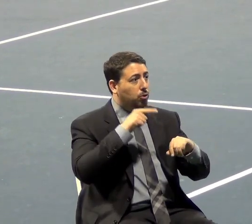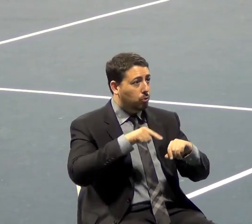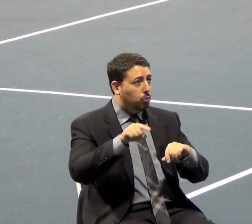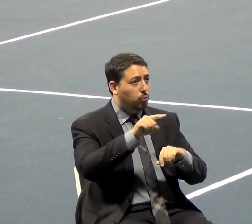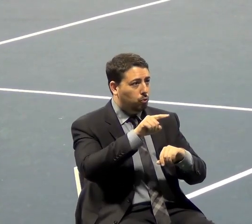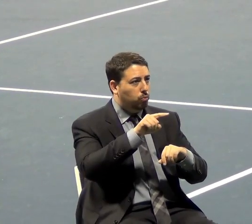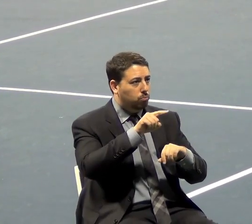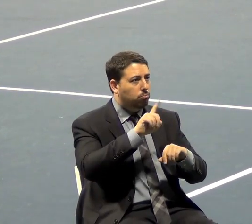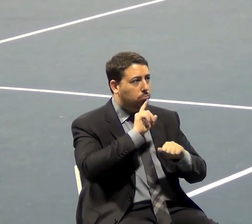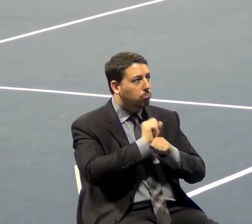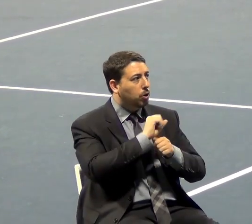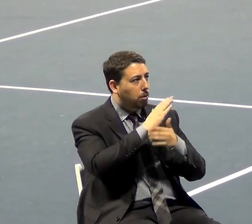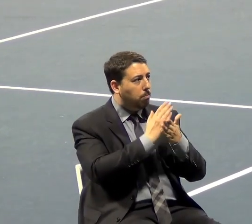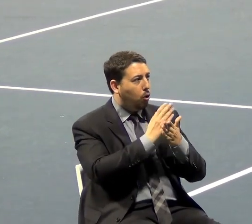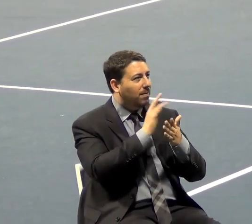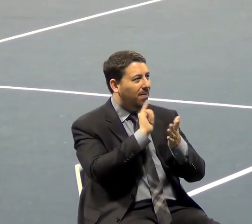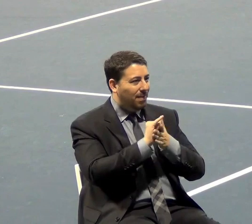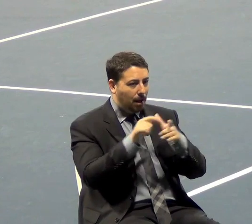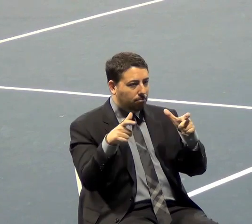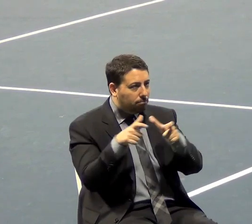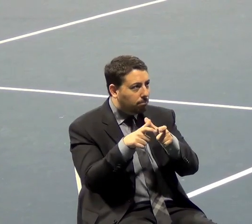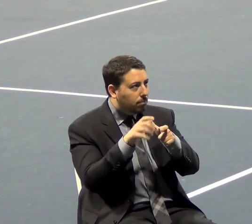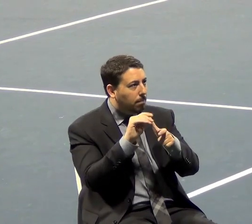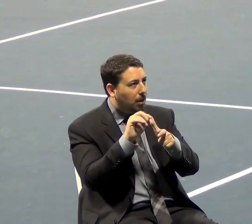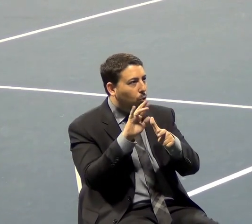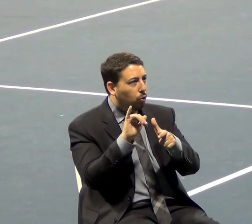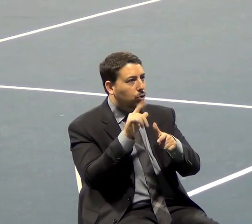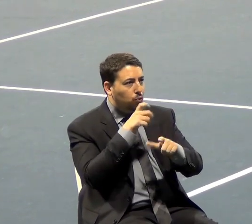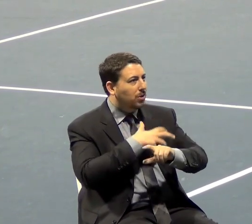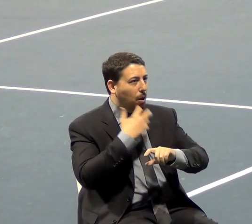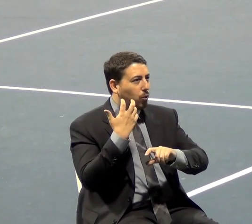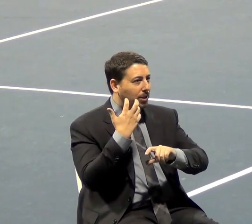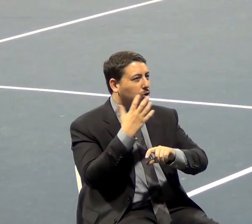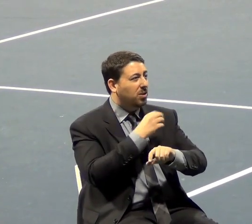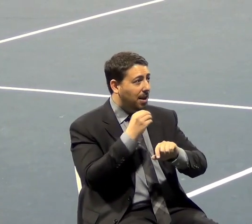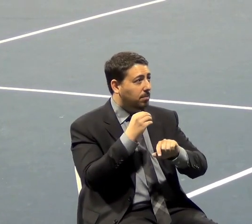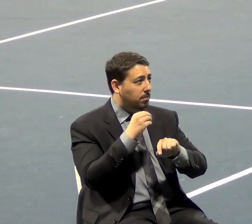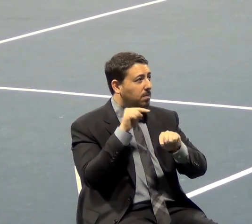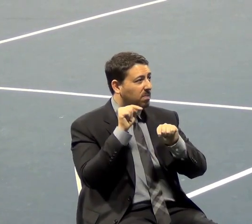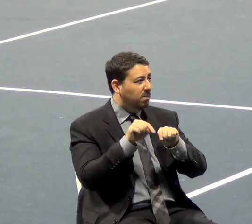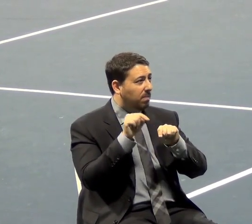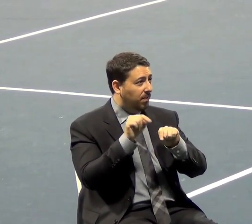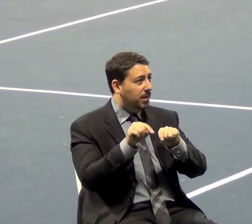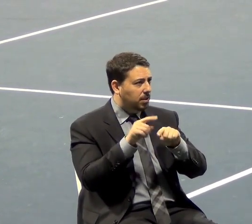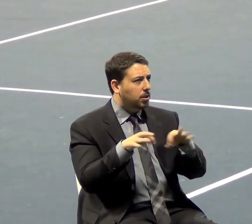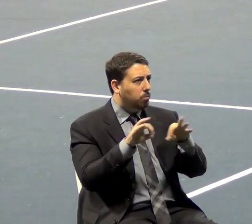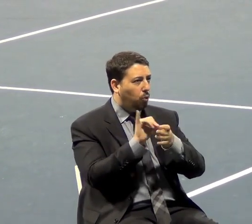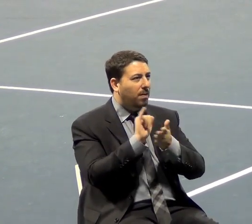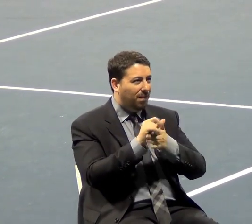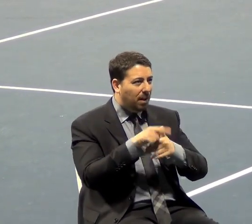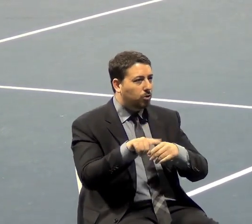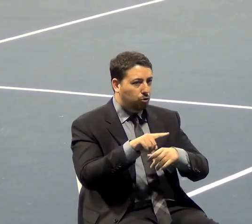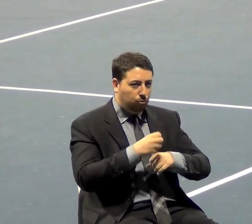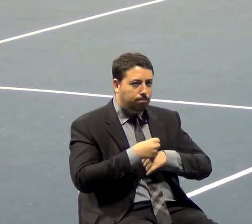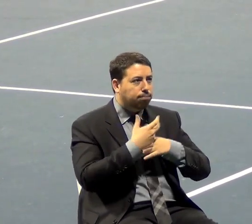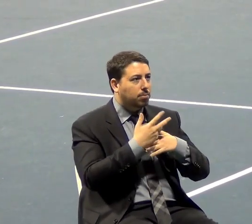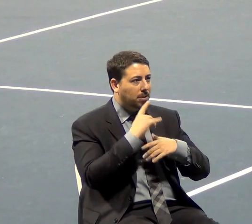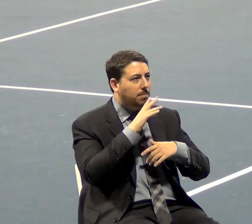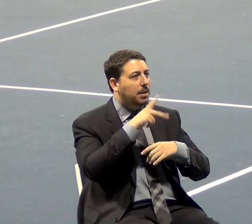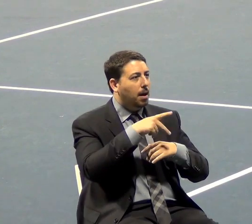part of that tireless minority, and this is important that you speak out. But each one might do